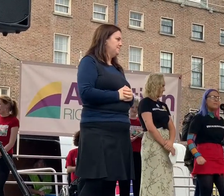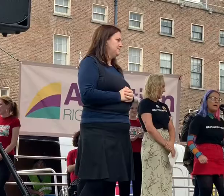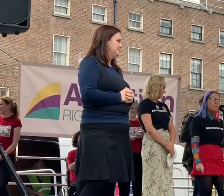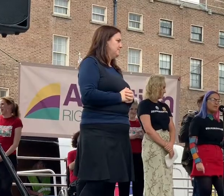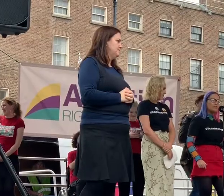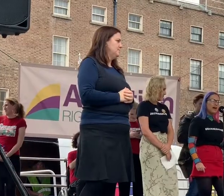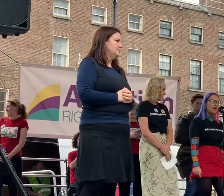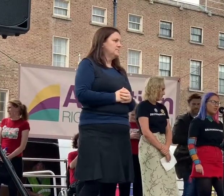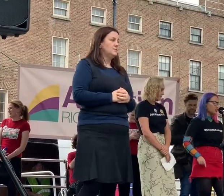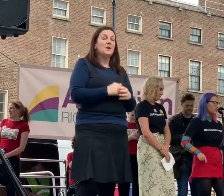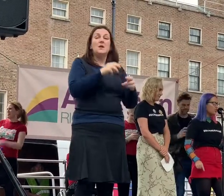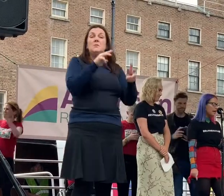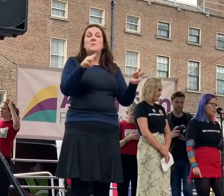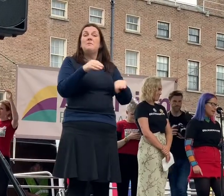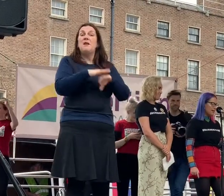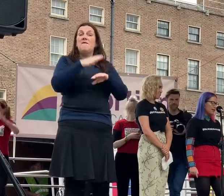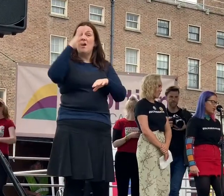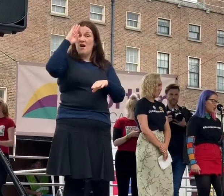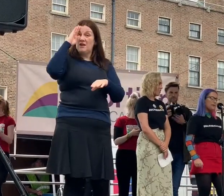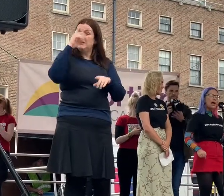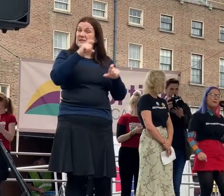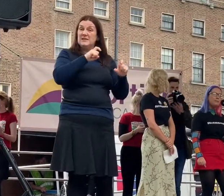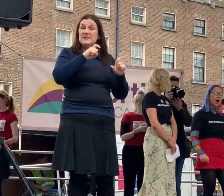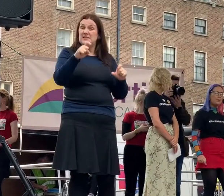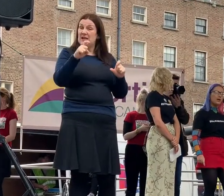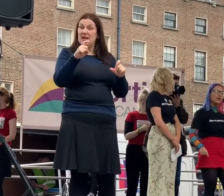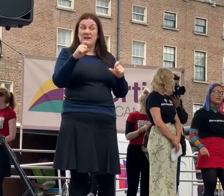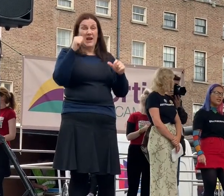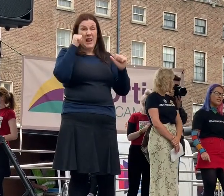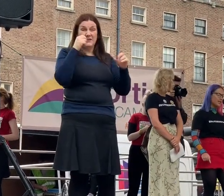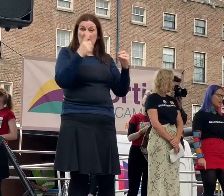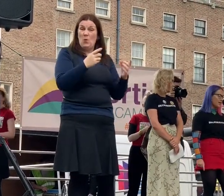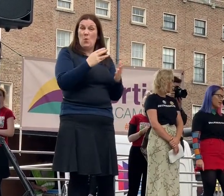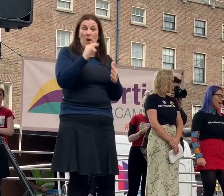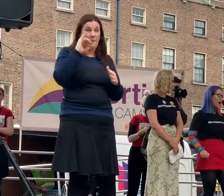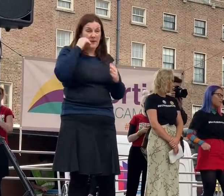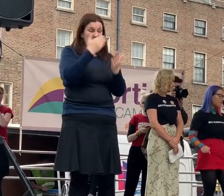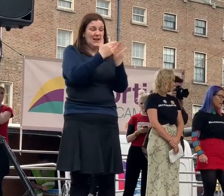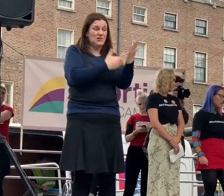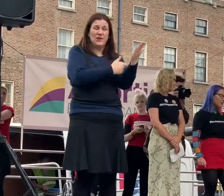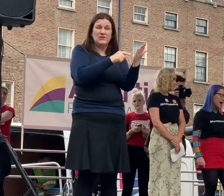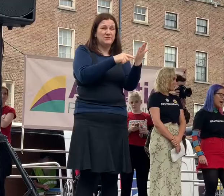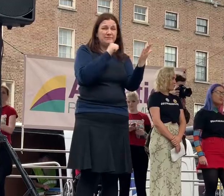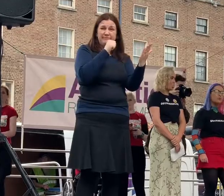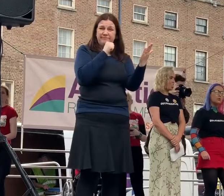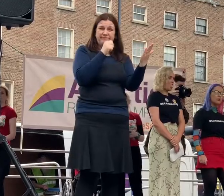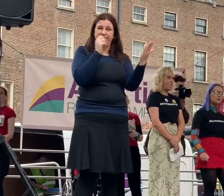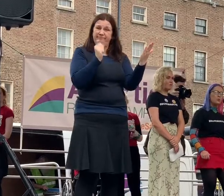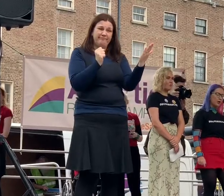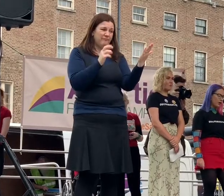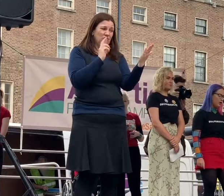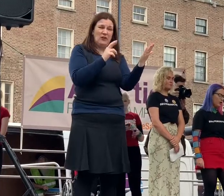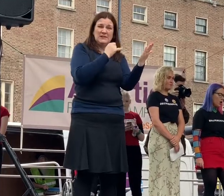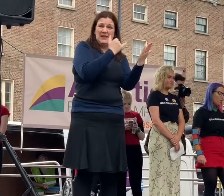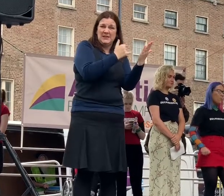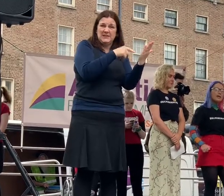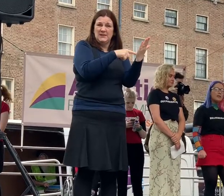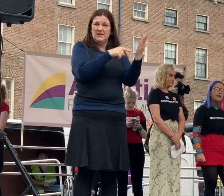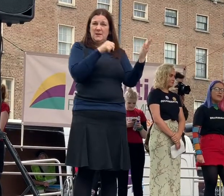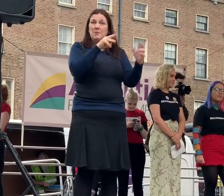The people of Ireland are still being let down by improper legislation and a failure to act from those in power.